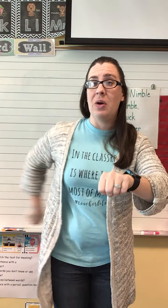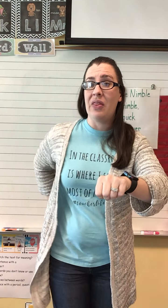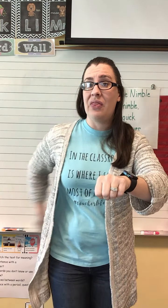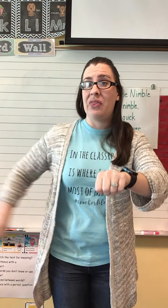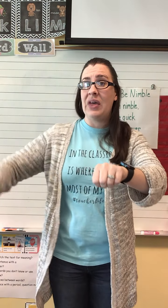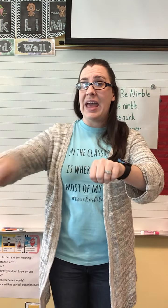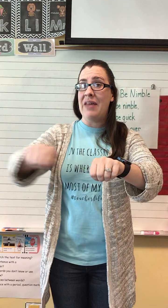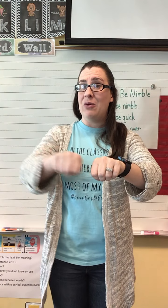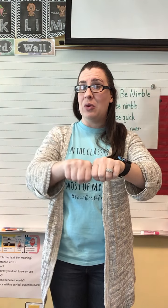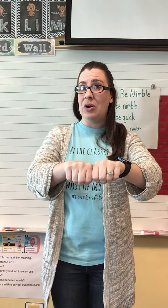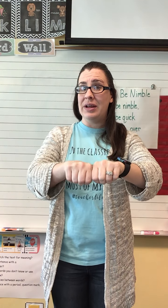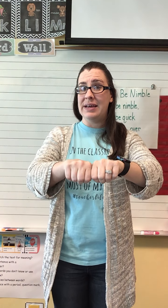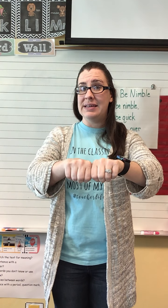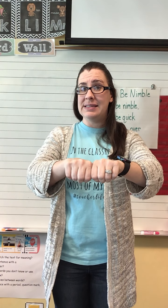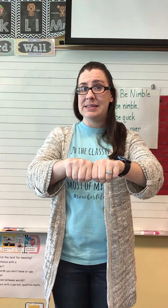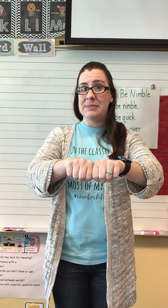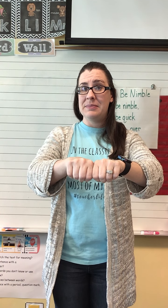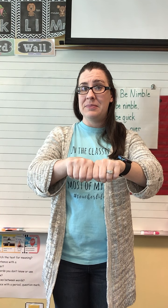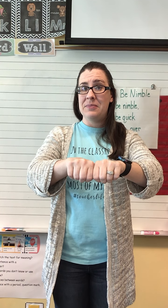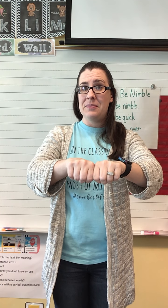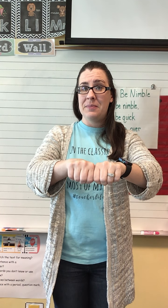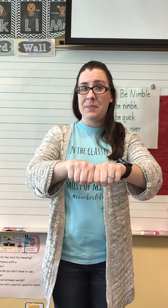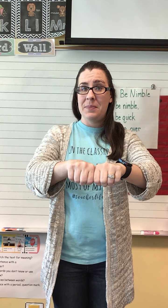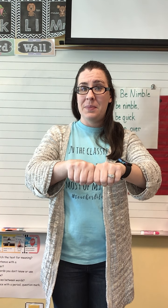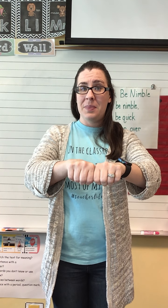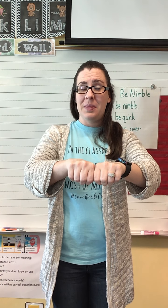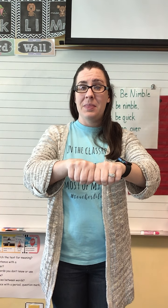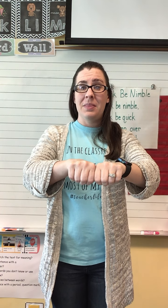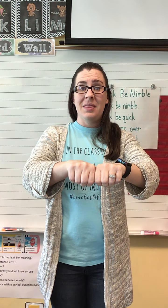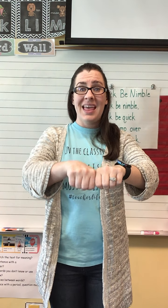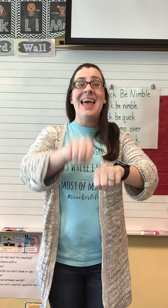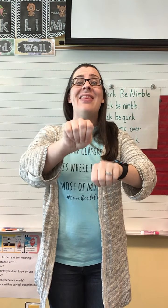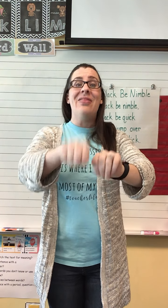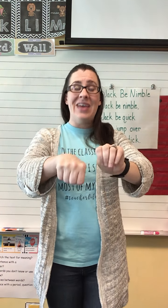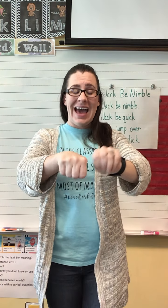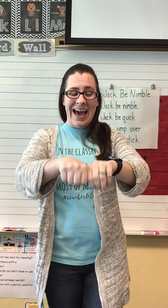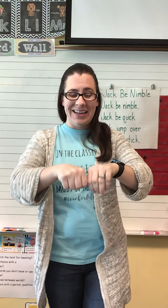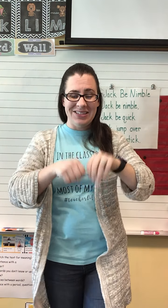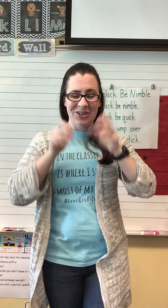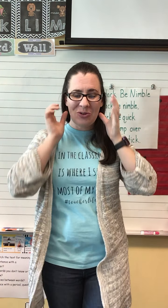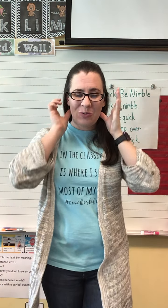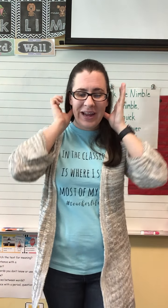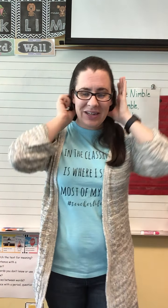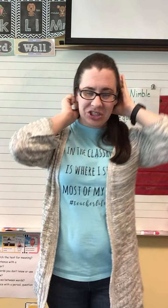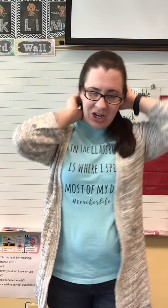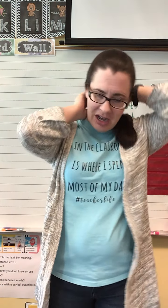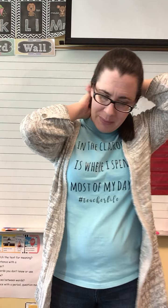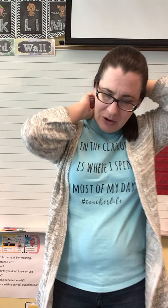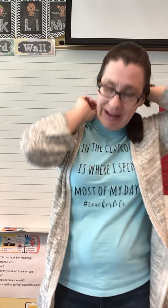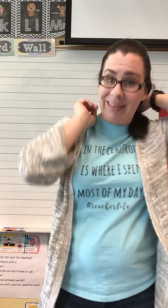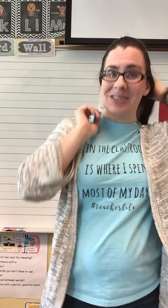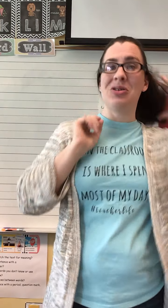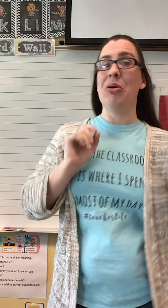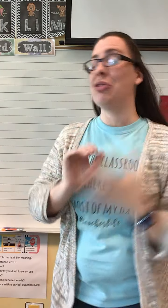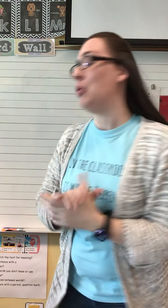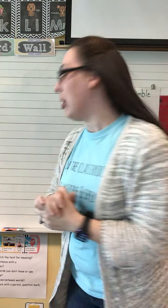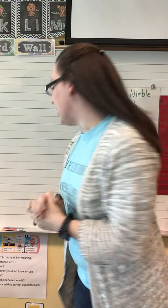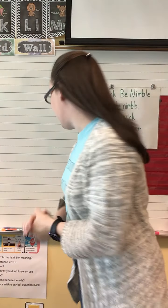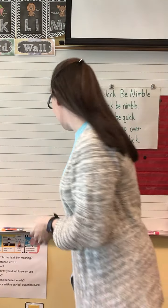th, and the word is that. Great job. All right. Let's go through our letters